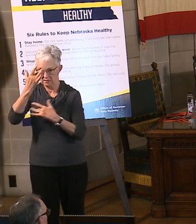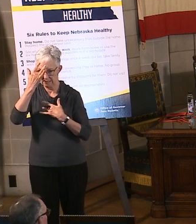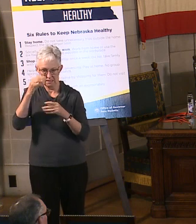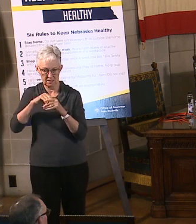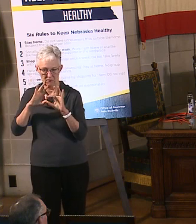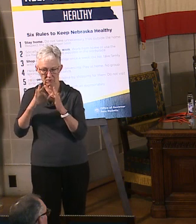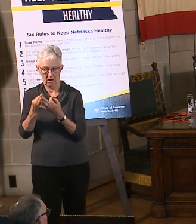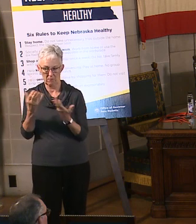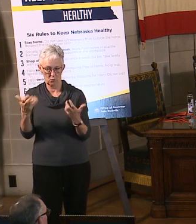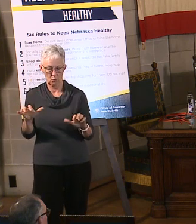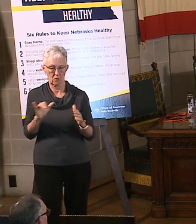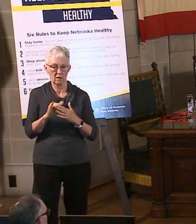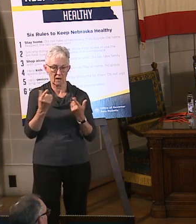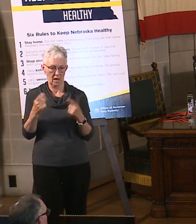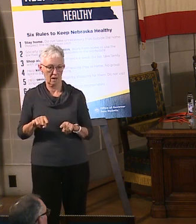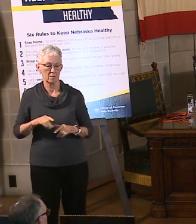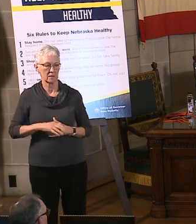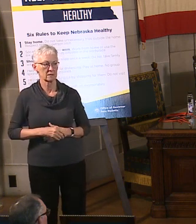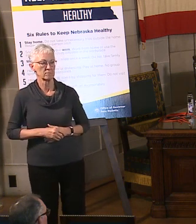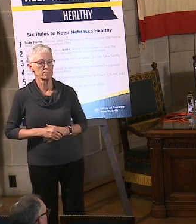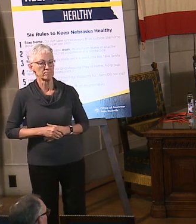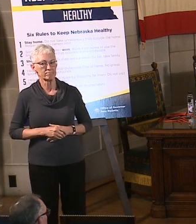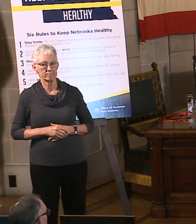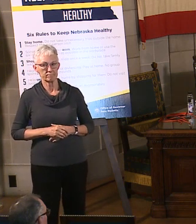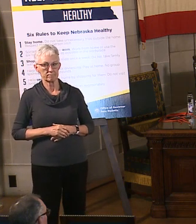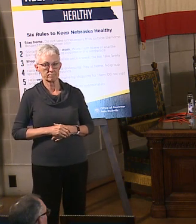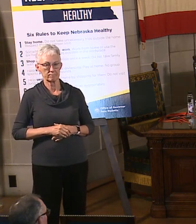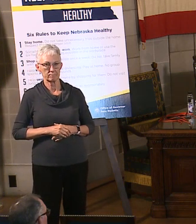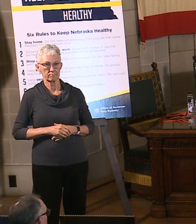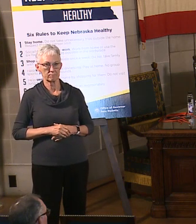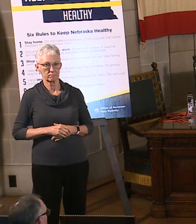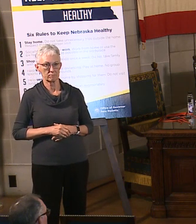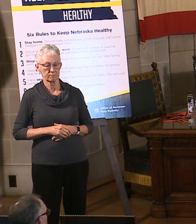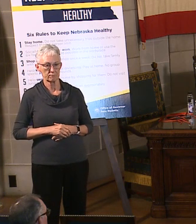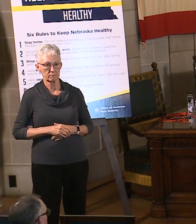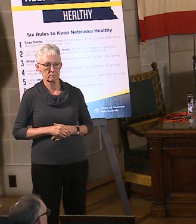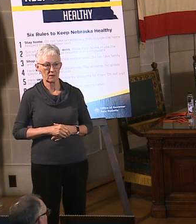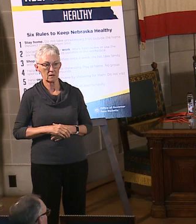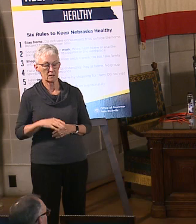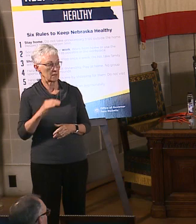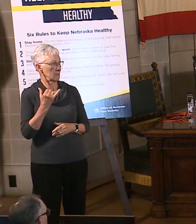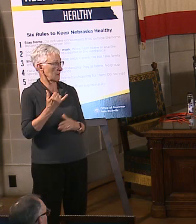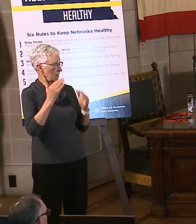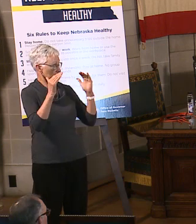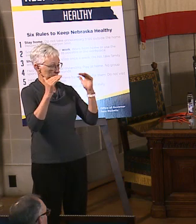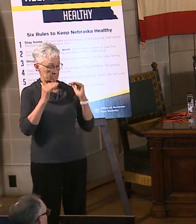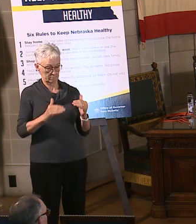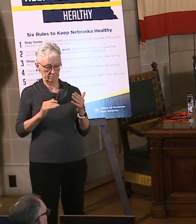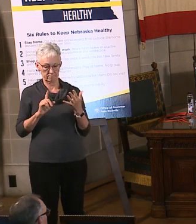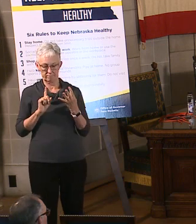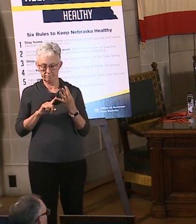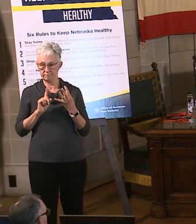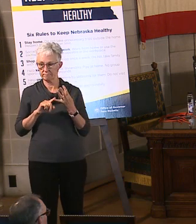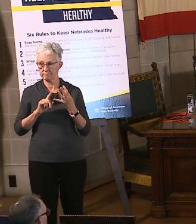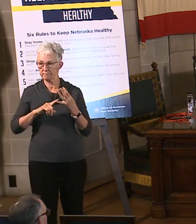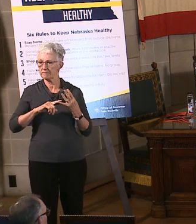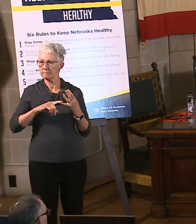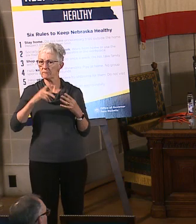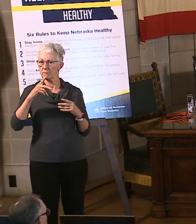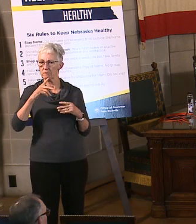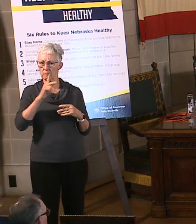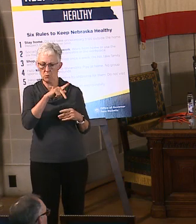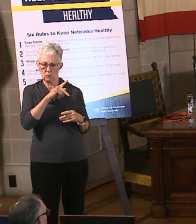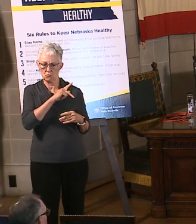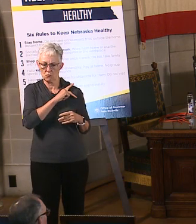of fighting the virus is making sure that the folks who need to have that personal protective equipment have that available. You may recall at the beginning of this